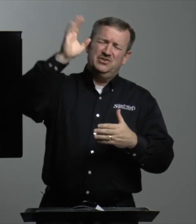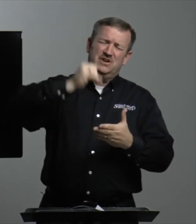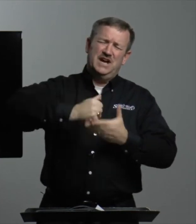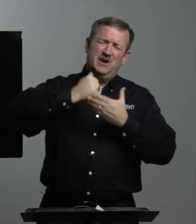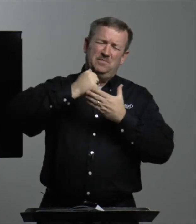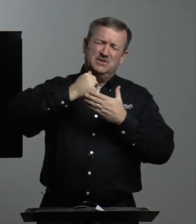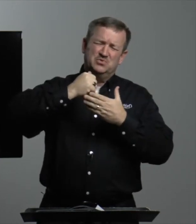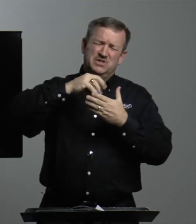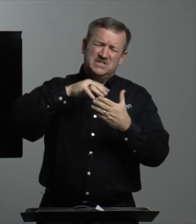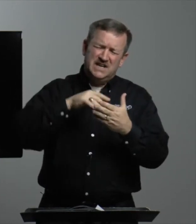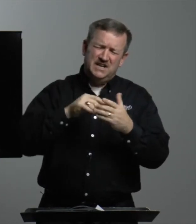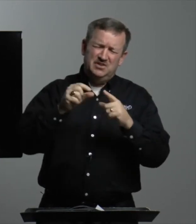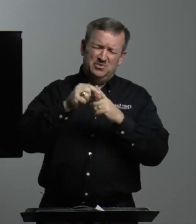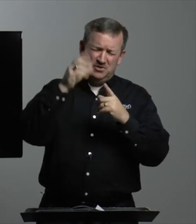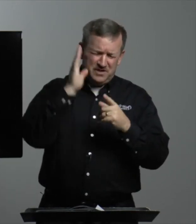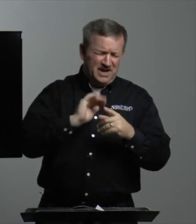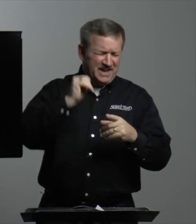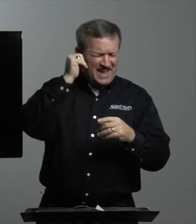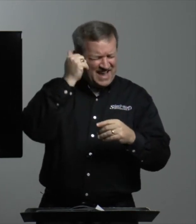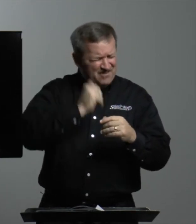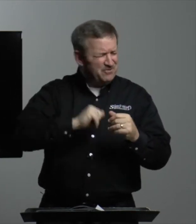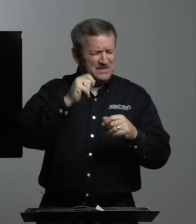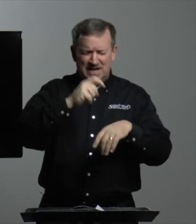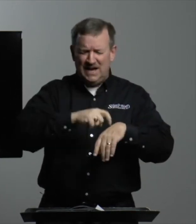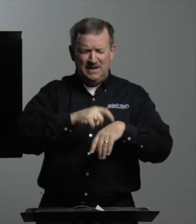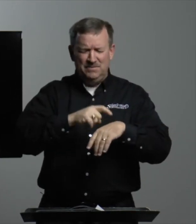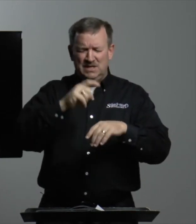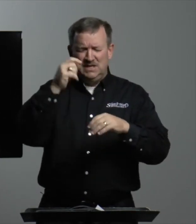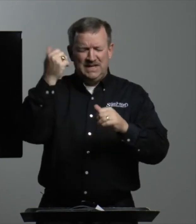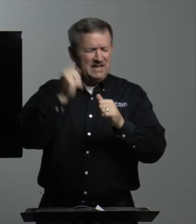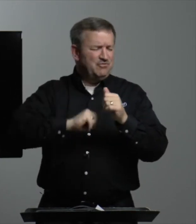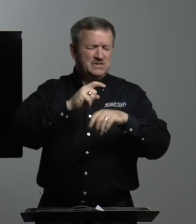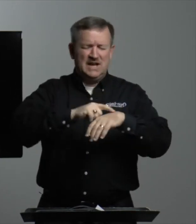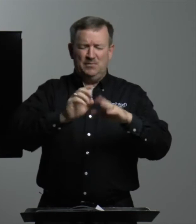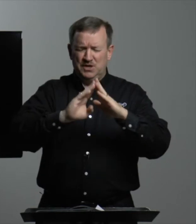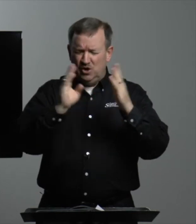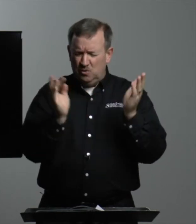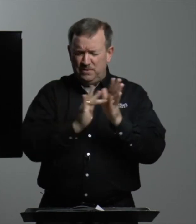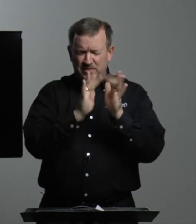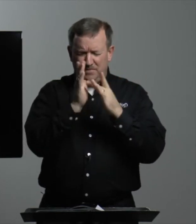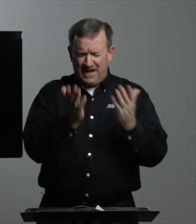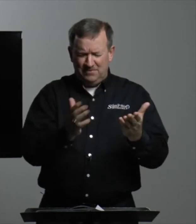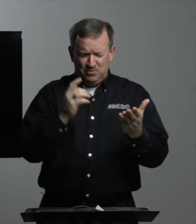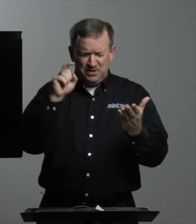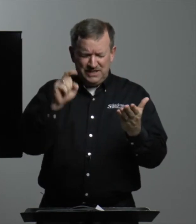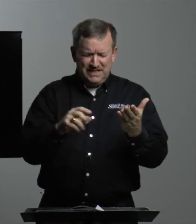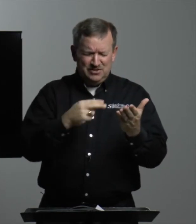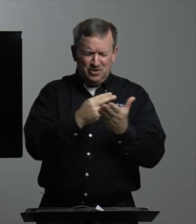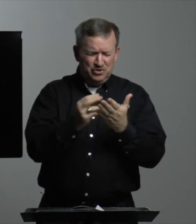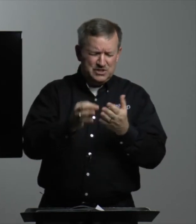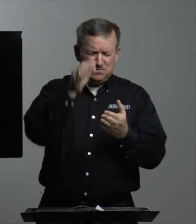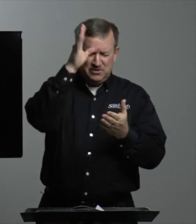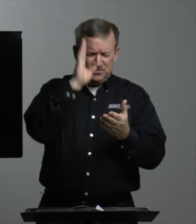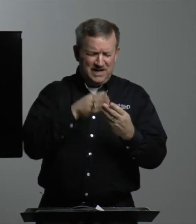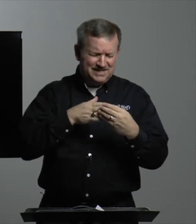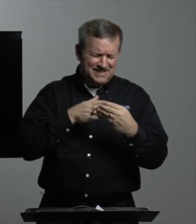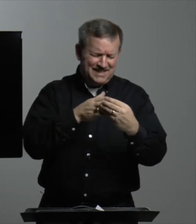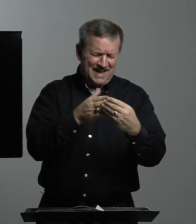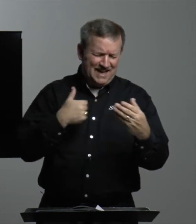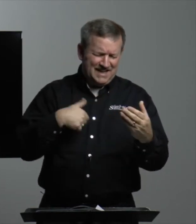Your help as we study the Word of God every time. Every time we open the Bible, we need the Holy Spirit of God to guide